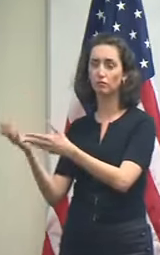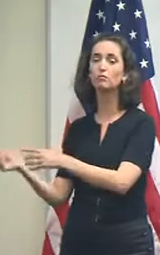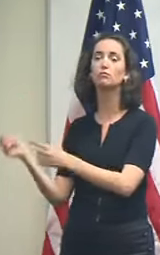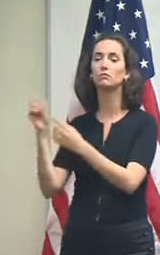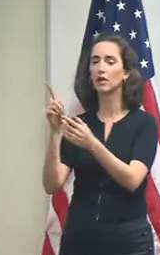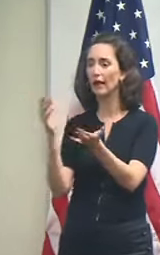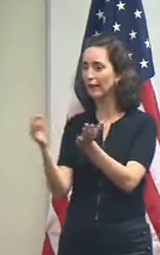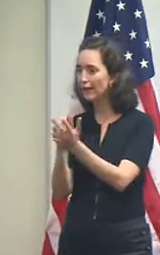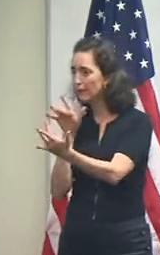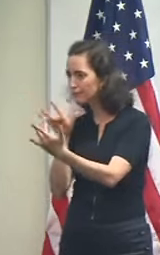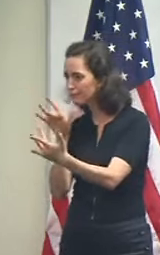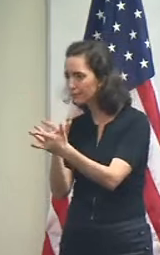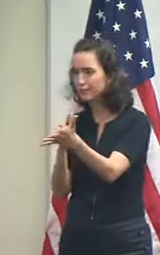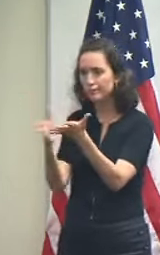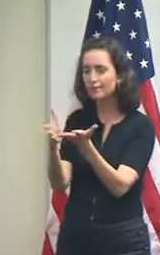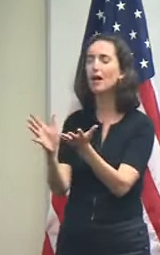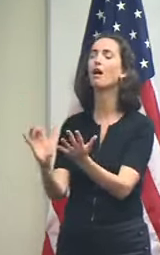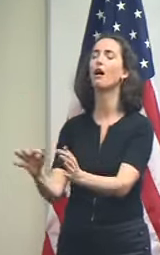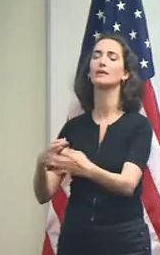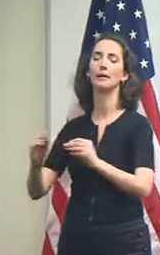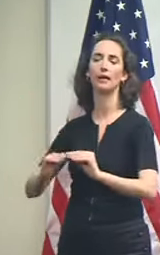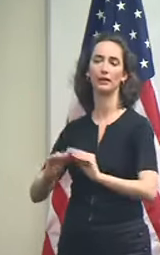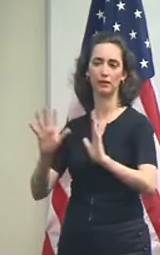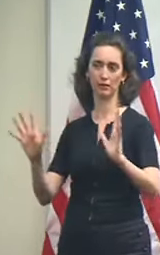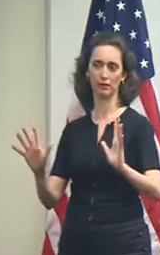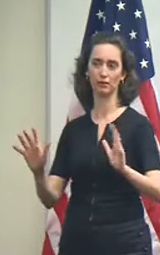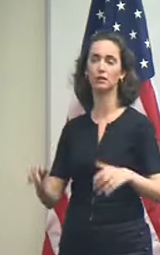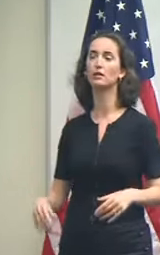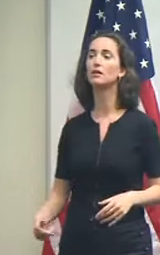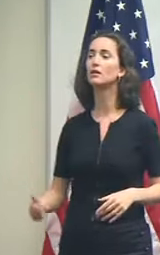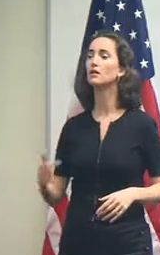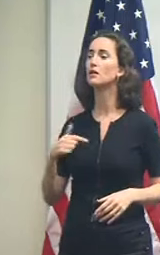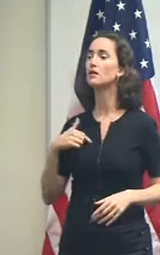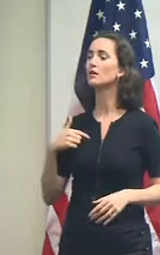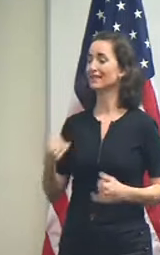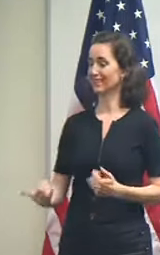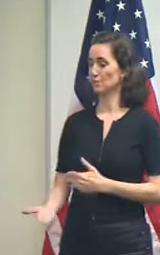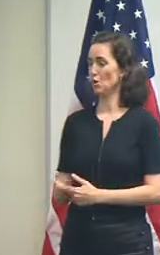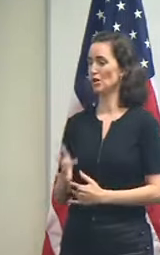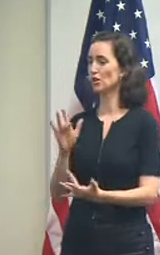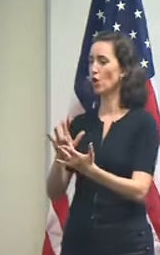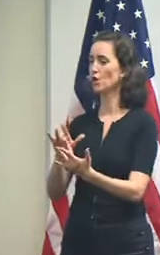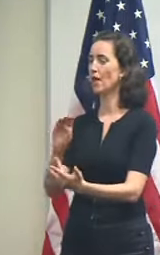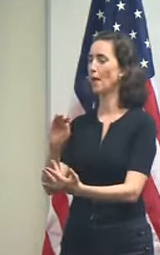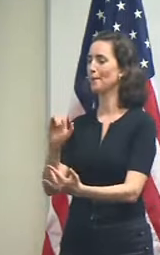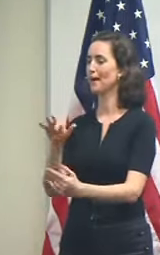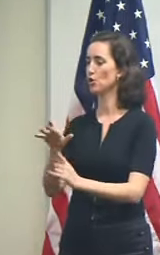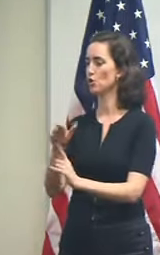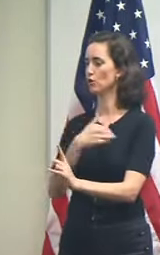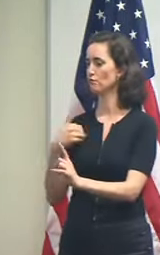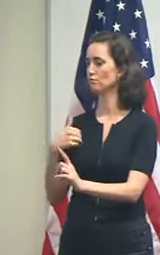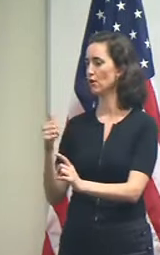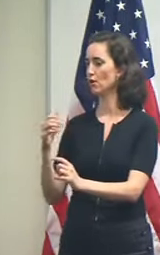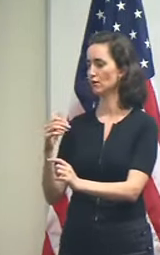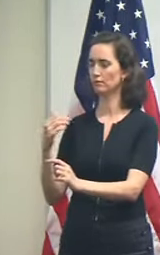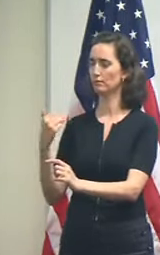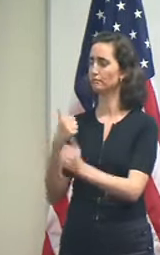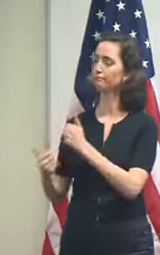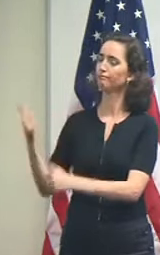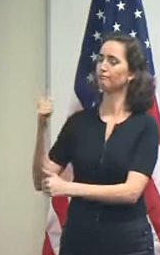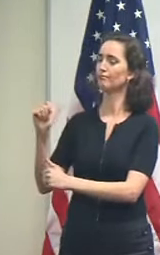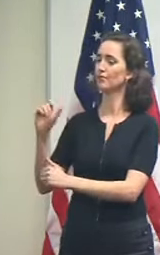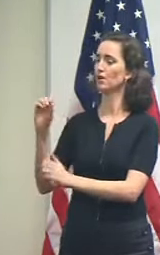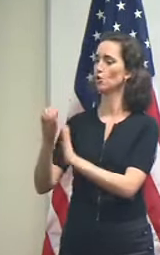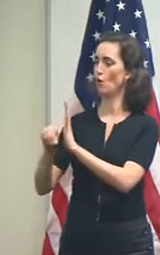it clarified. I did speak to the mayor this morning and so I'm quite confident that